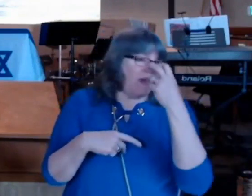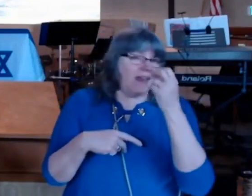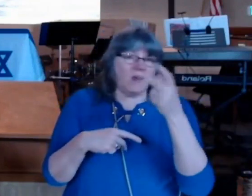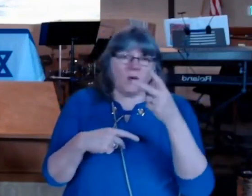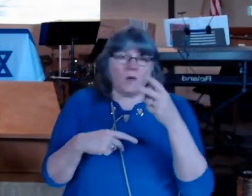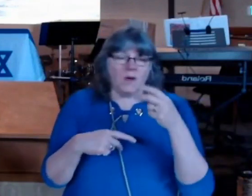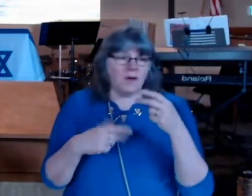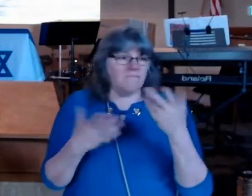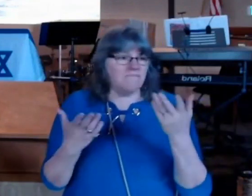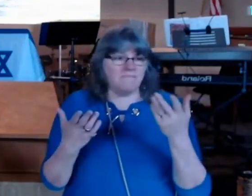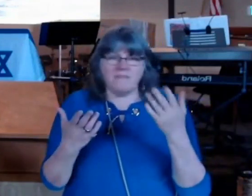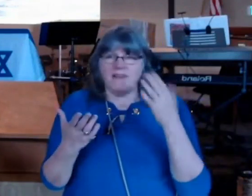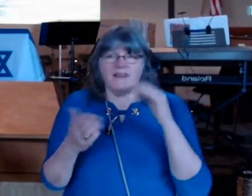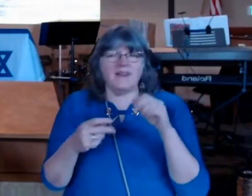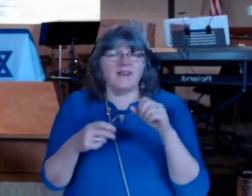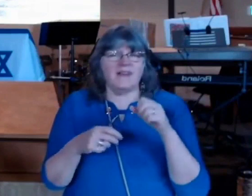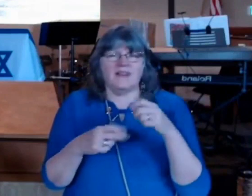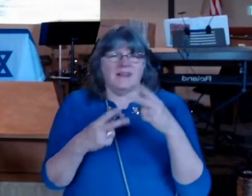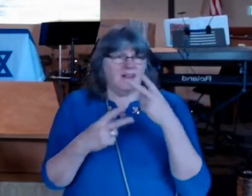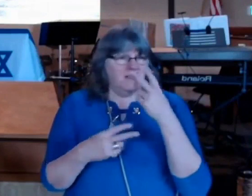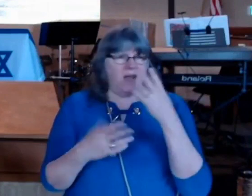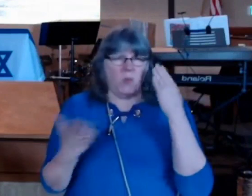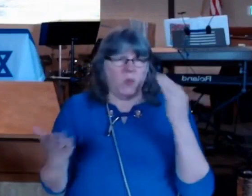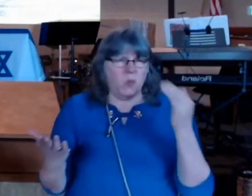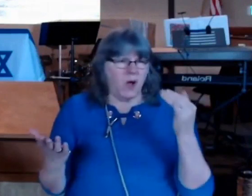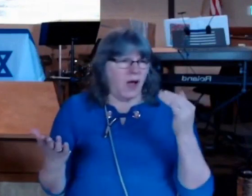it seems very archaic